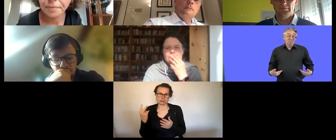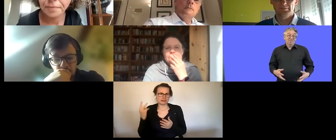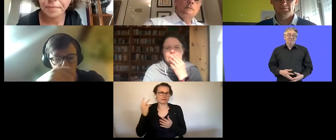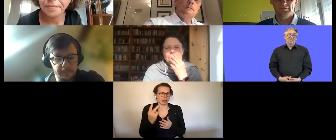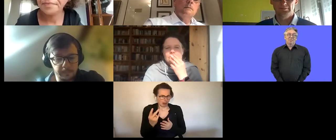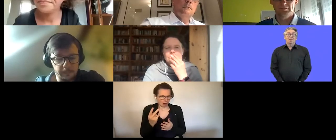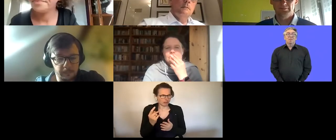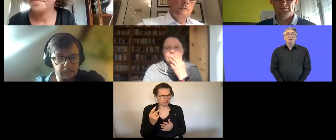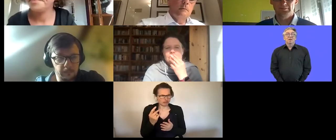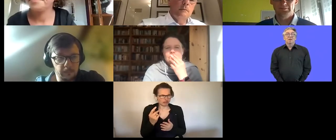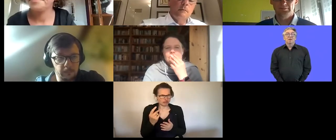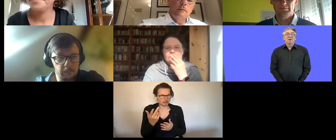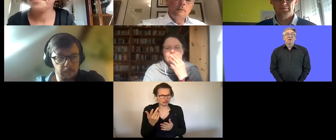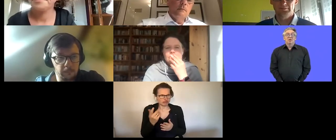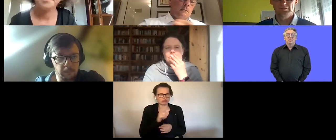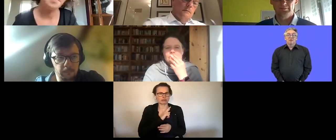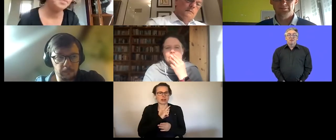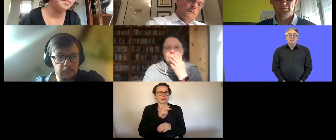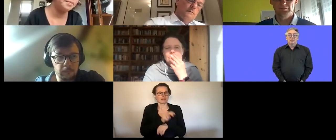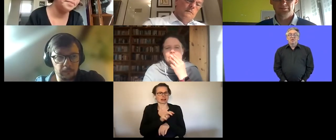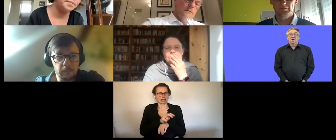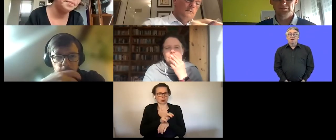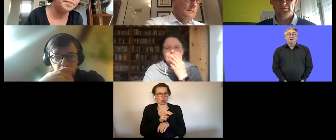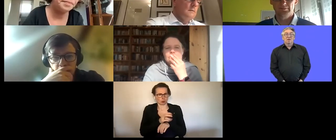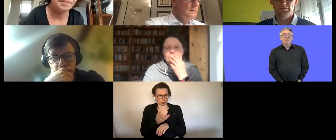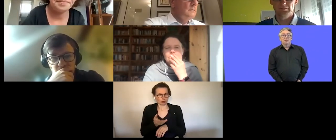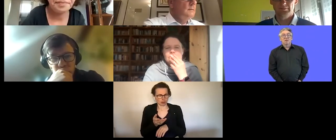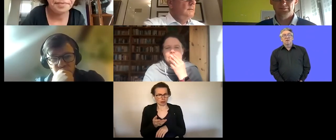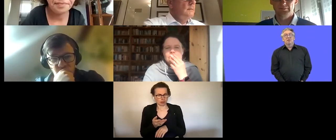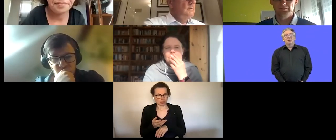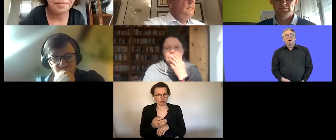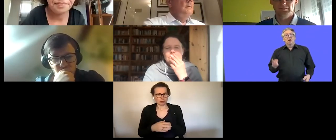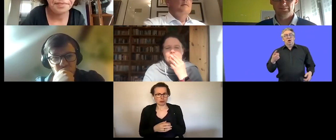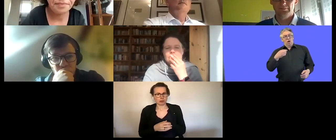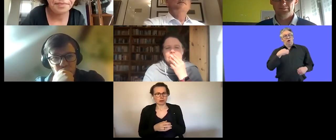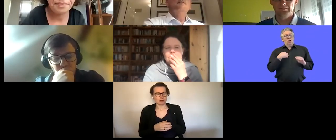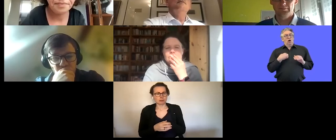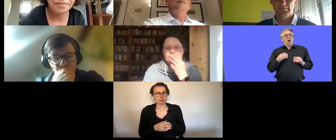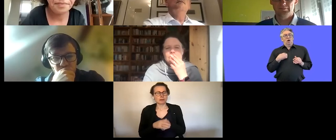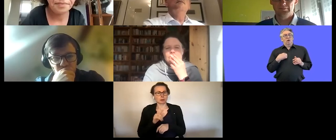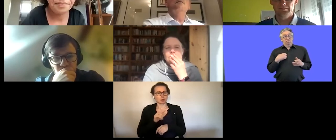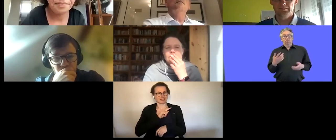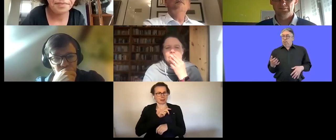and i am a representative have been a representative